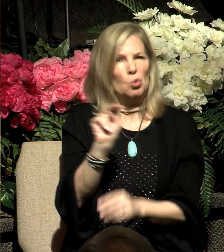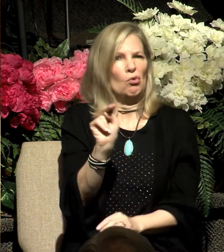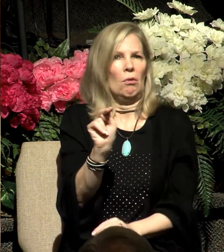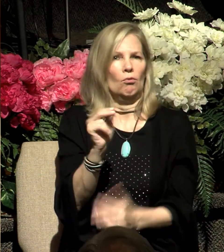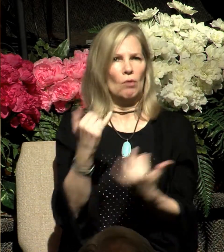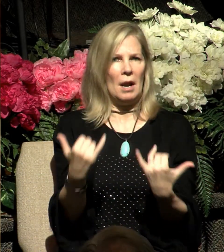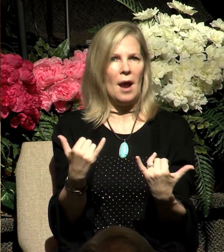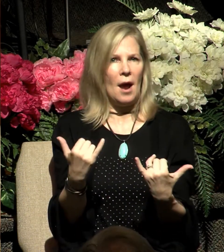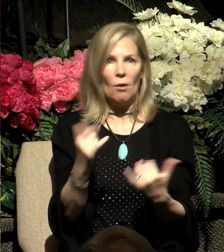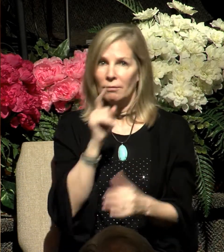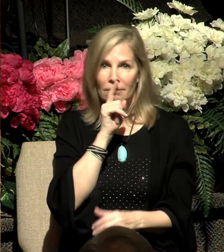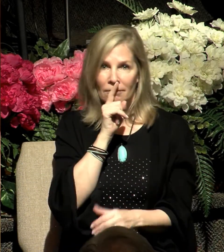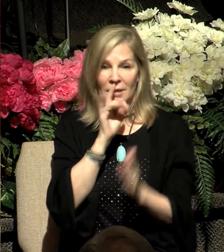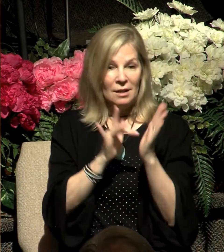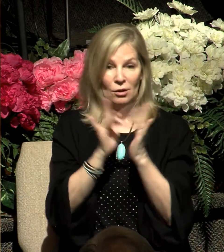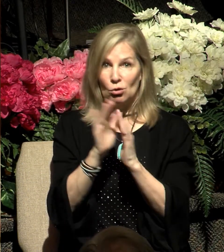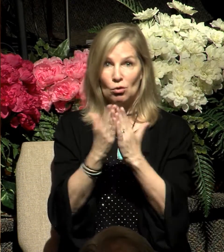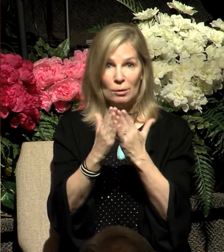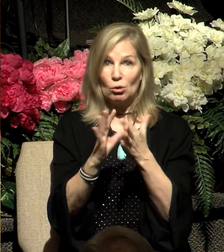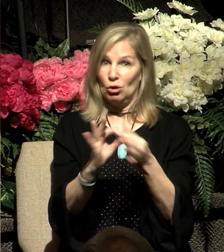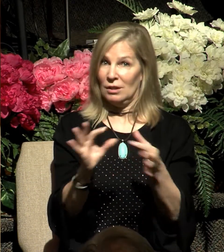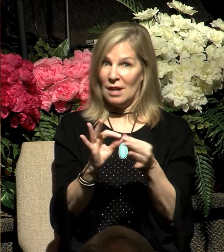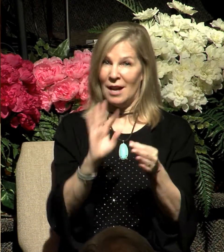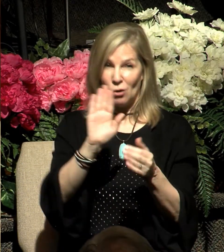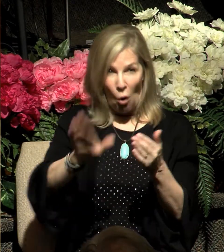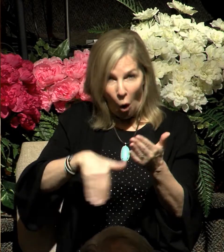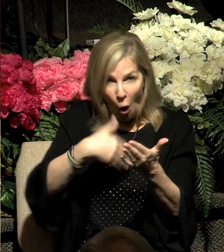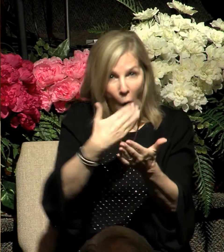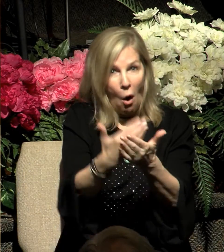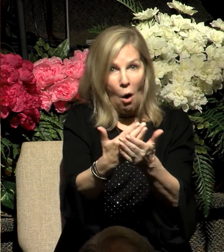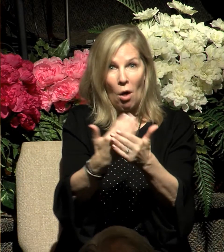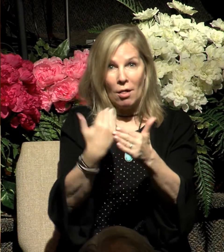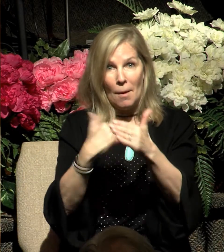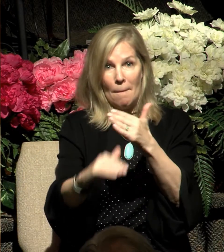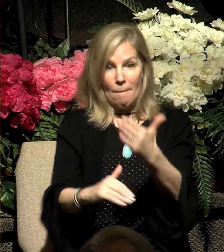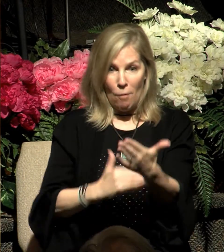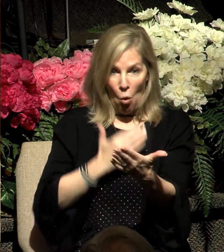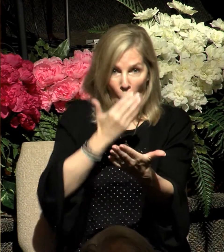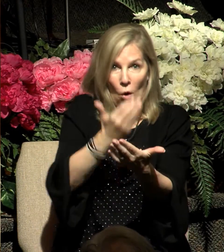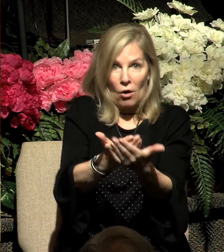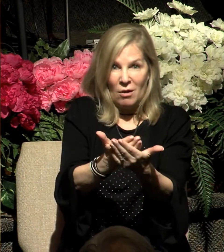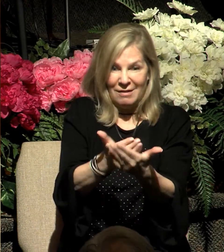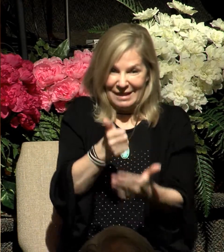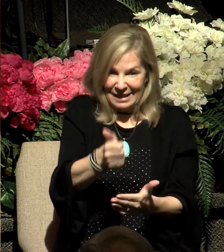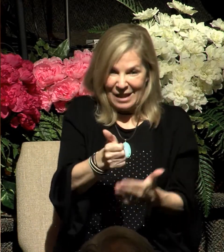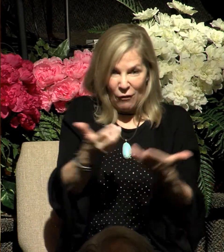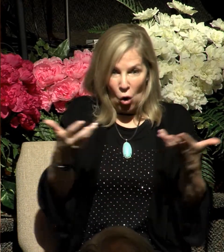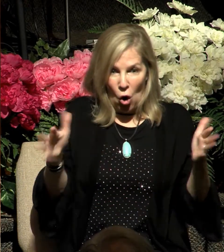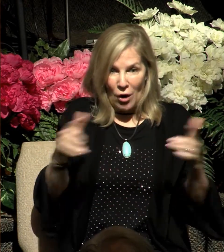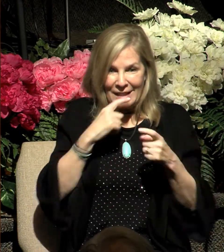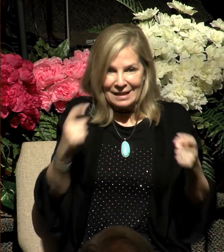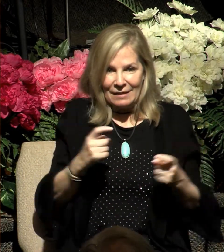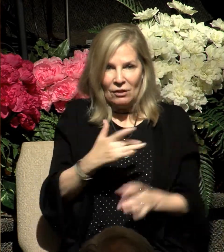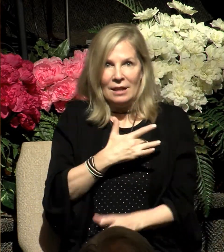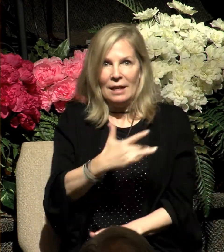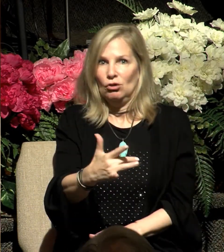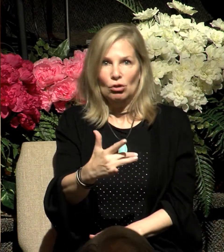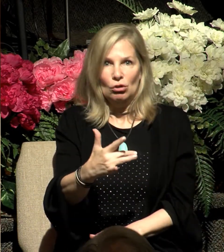all born into this world with sinful natures, meaning that at the very core of our being, we are bent